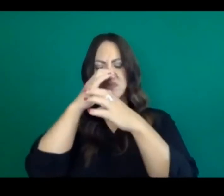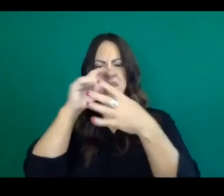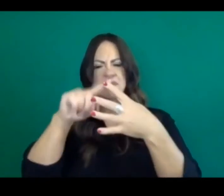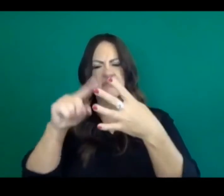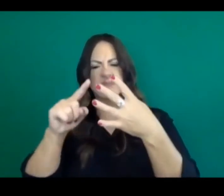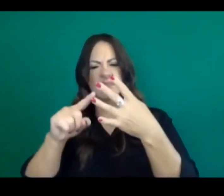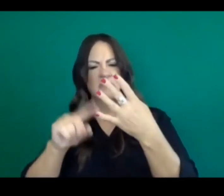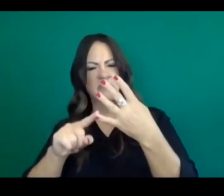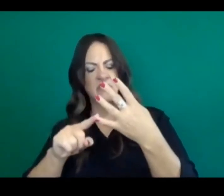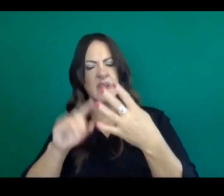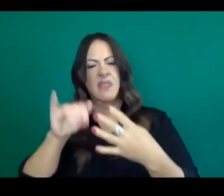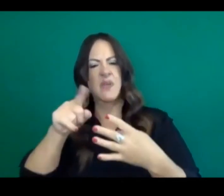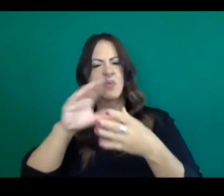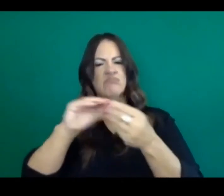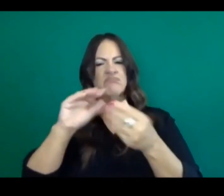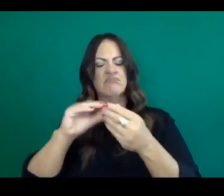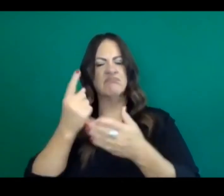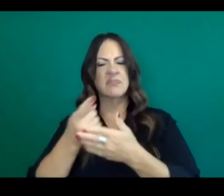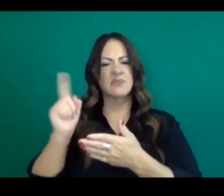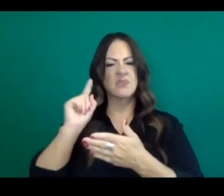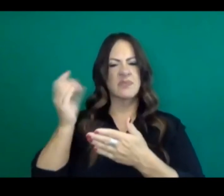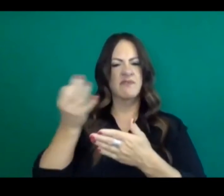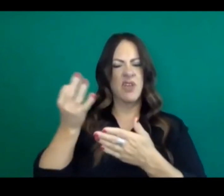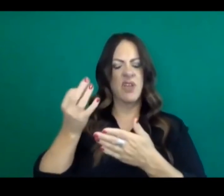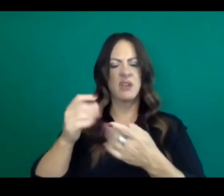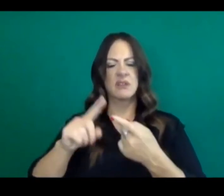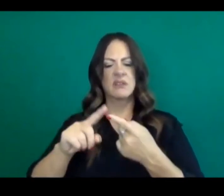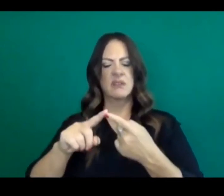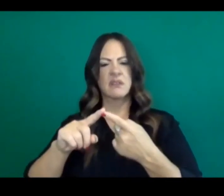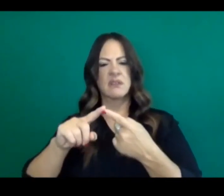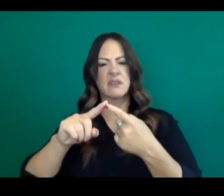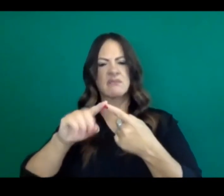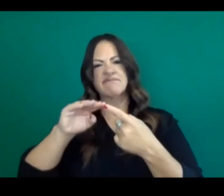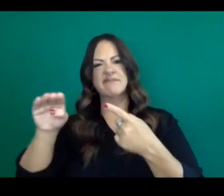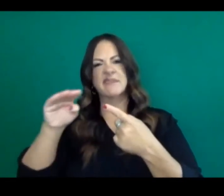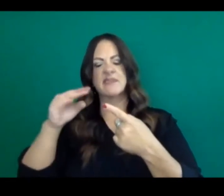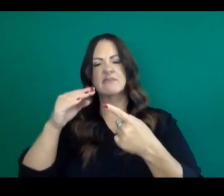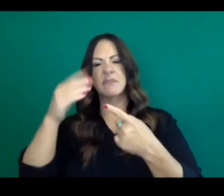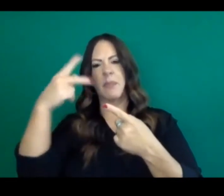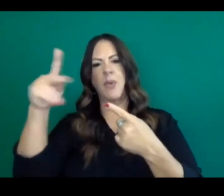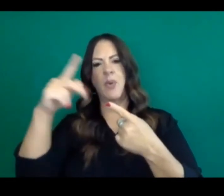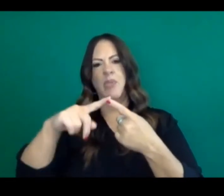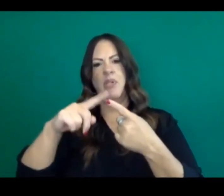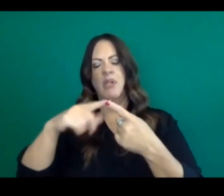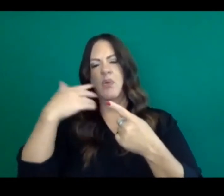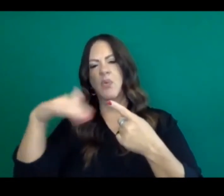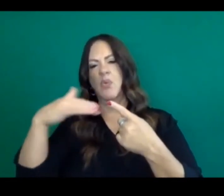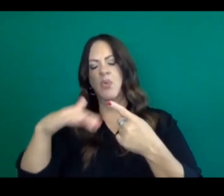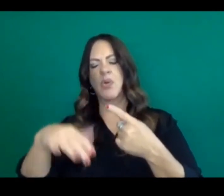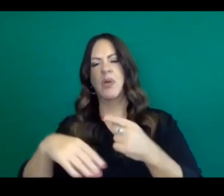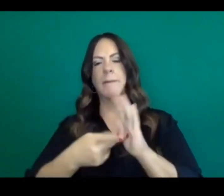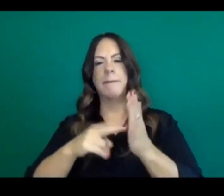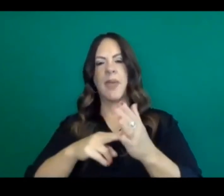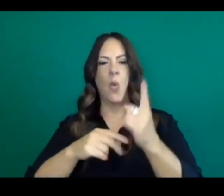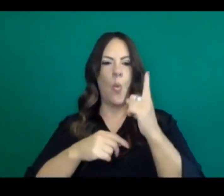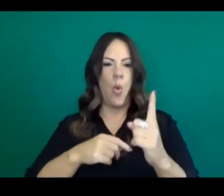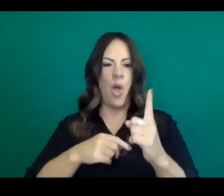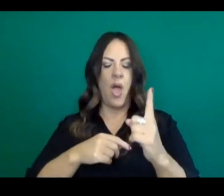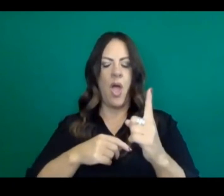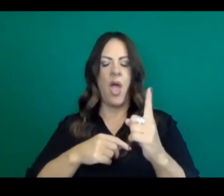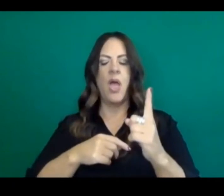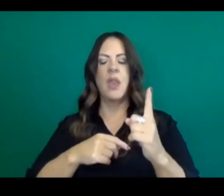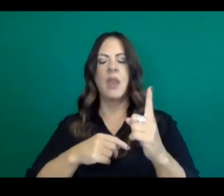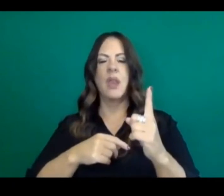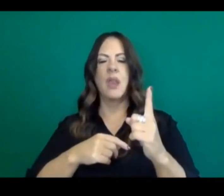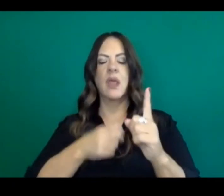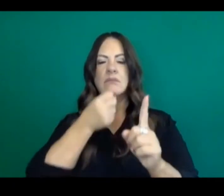announced earlier this week. That would be tier one, which calls for one case per hundred thousand per day